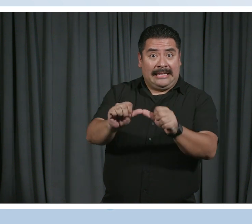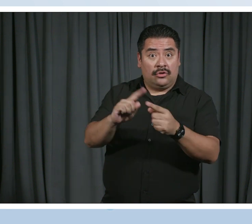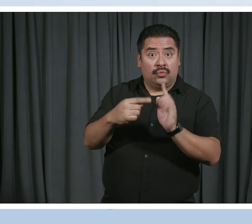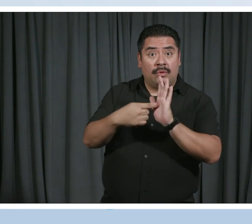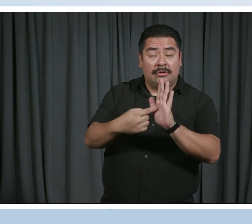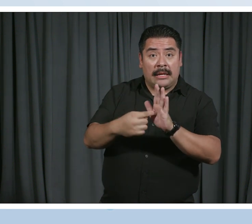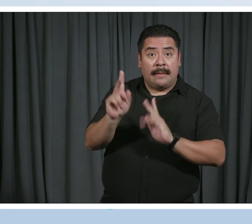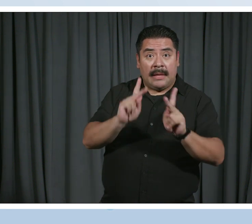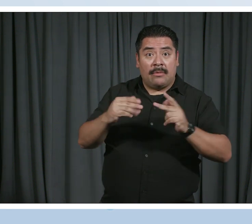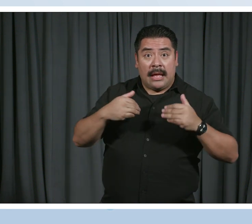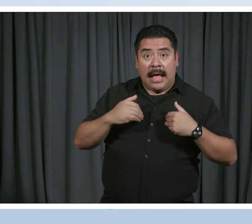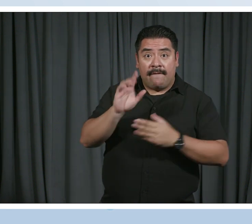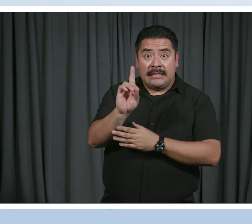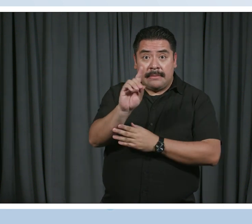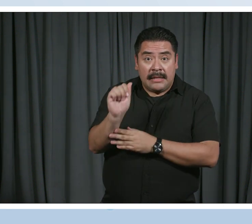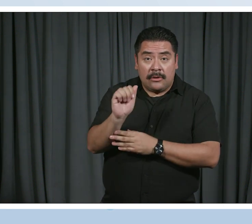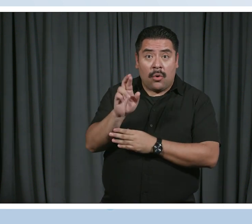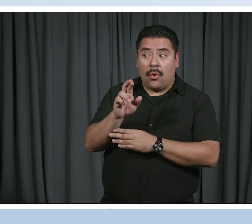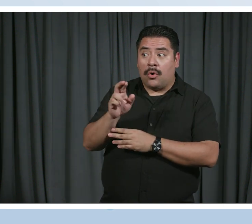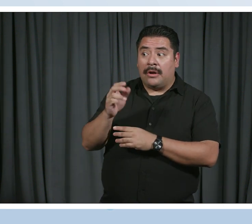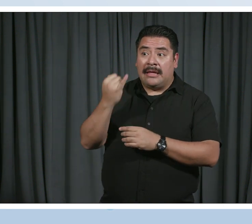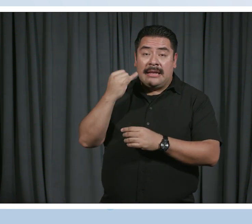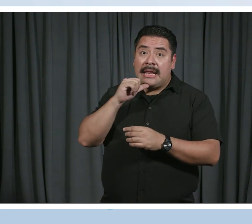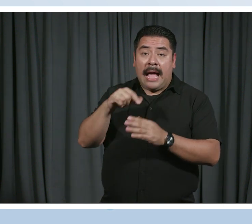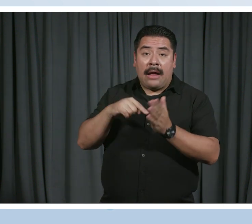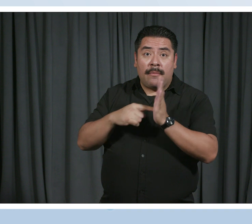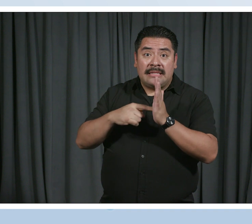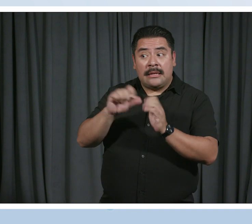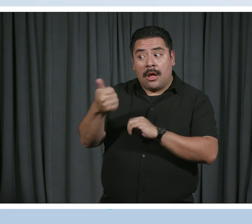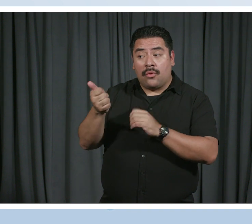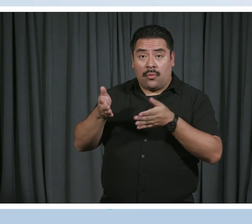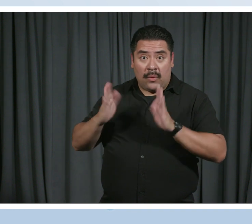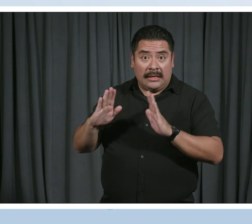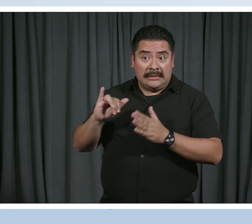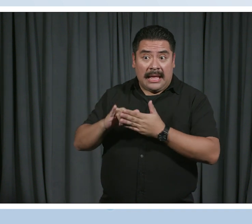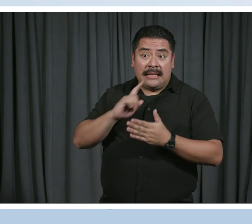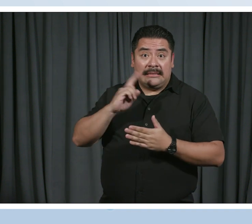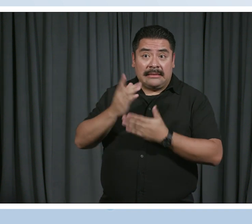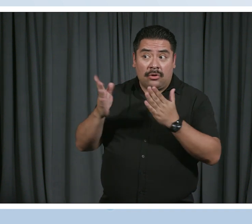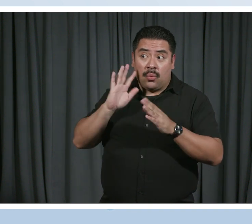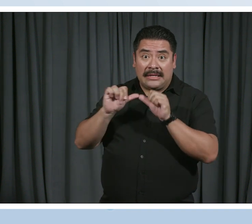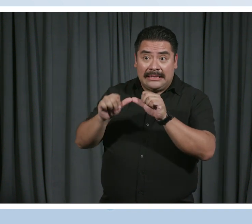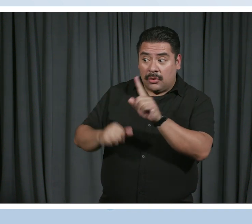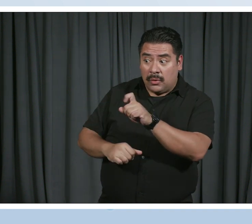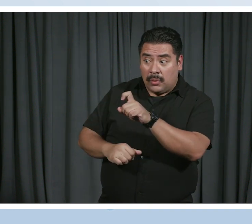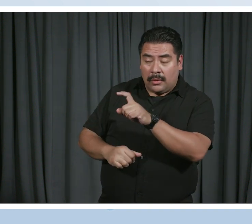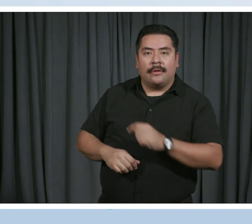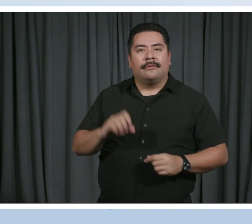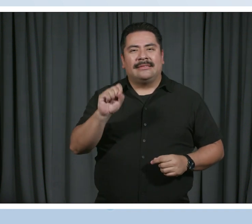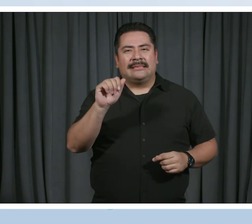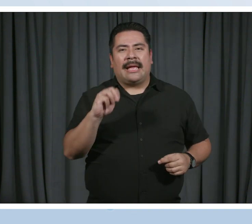represent people with disabilities or those who are underrepresented in other ways? Is that something that you'll continue? Absolutely.